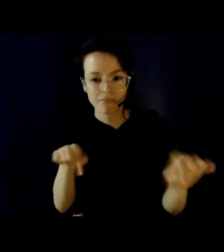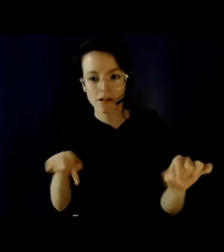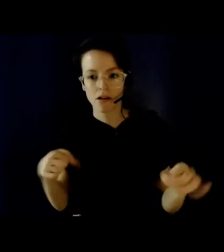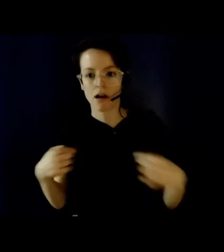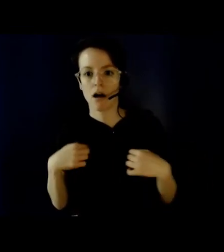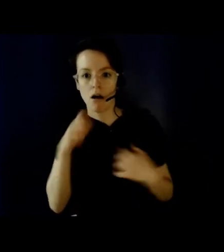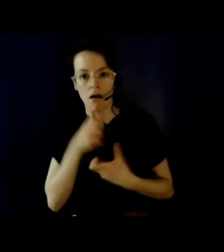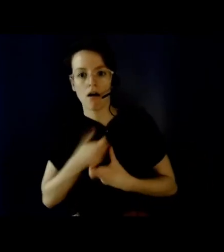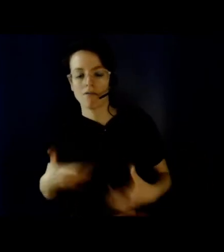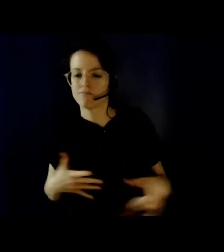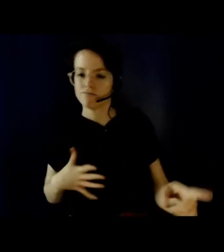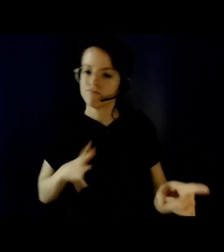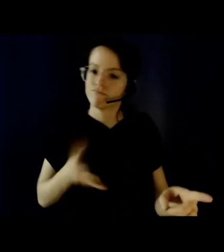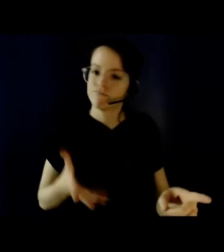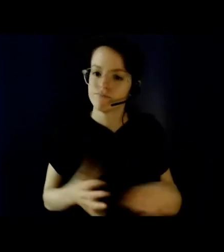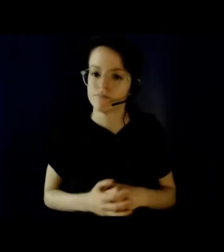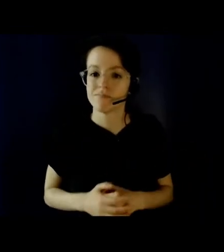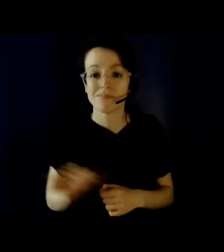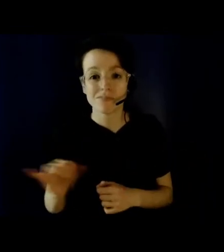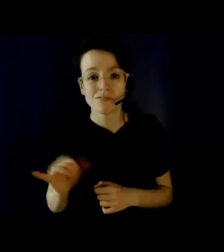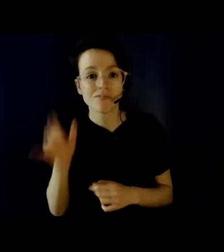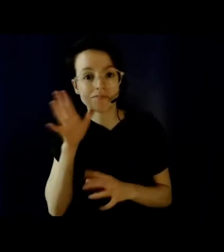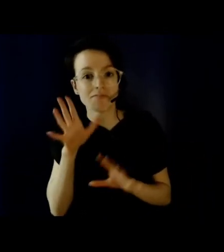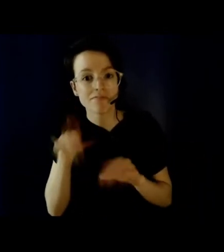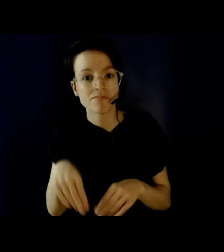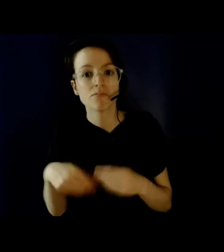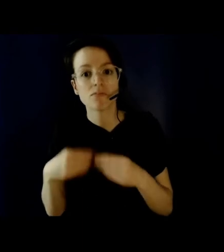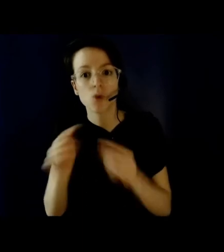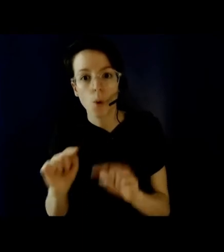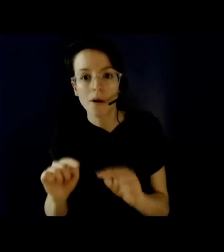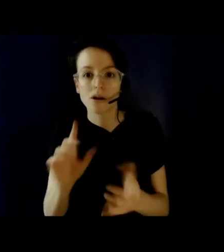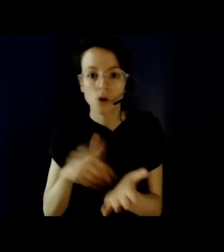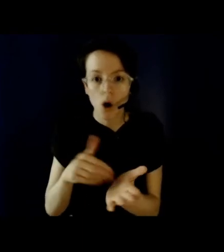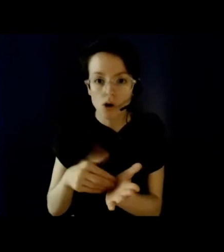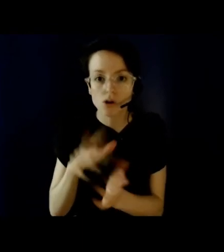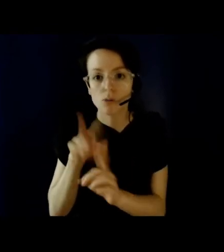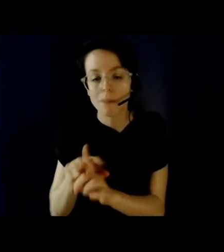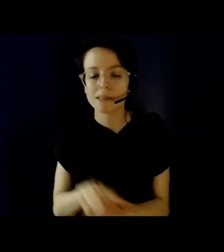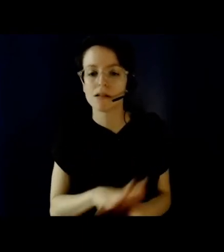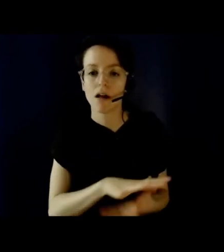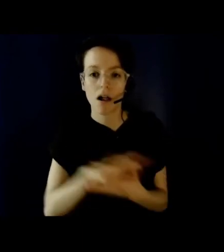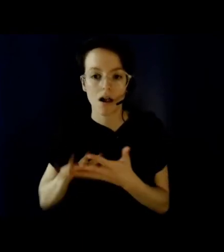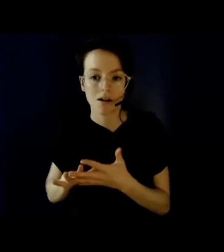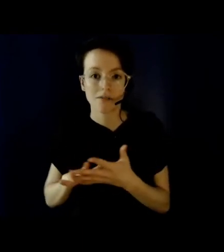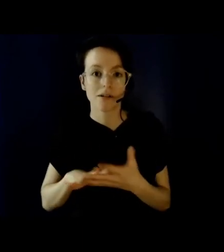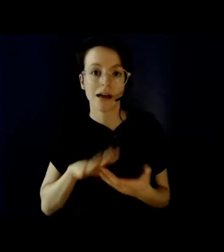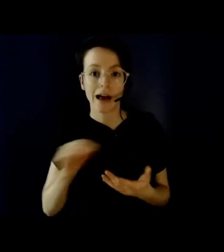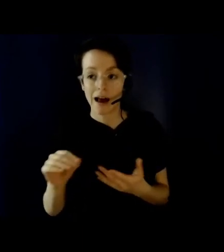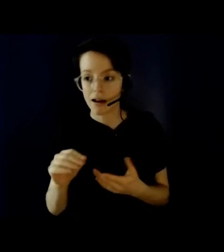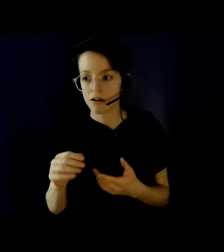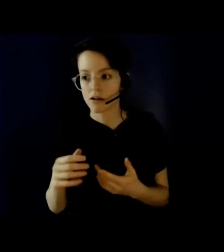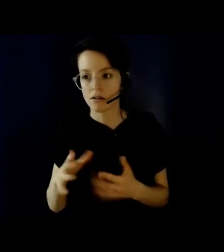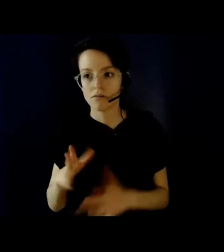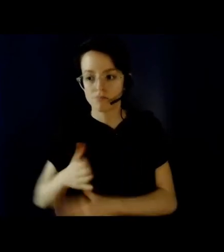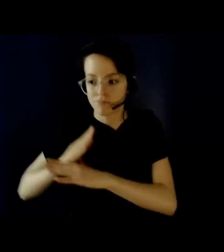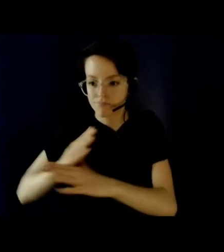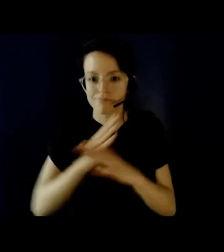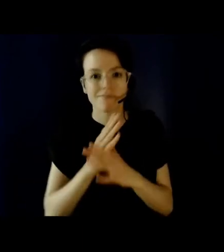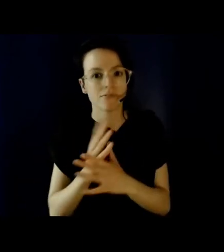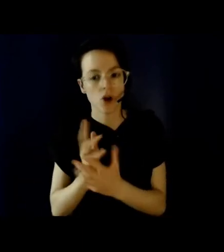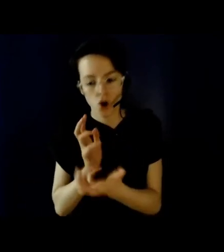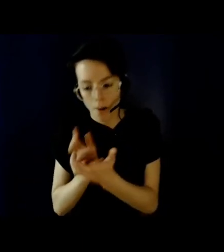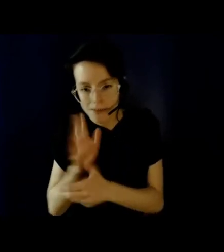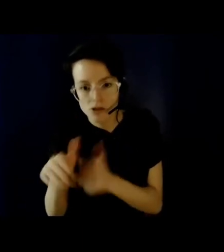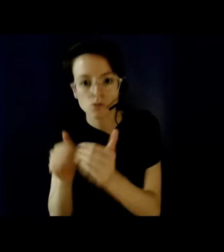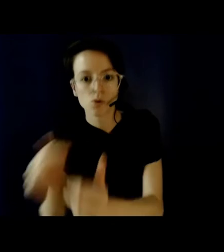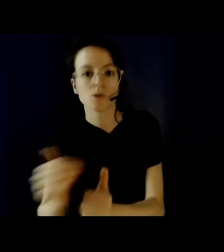It also includes ableist impositions like the accommodations process and navigating ableism and interpersonal interactions and